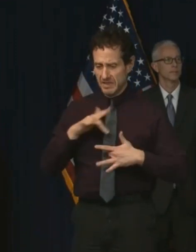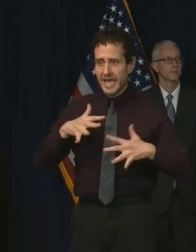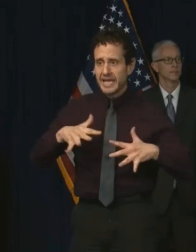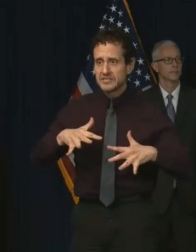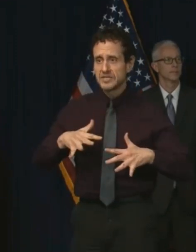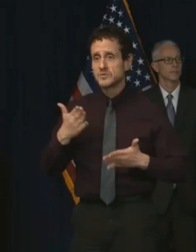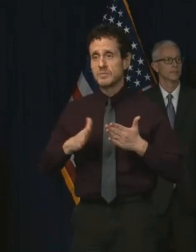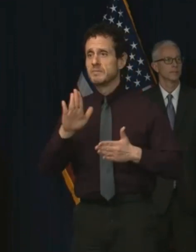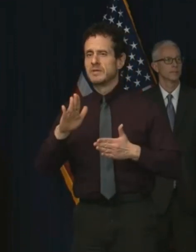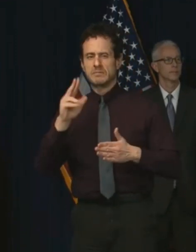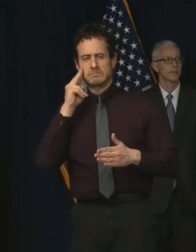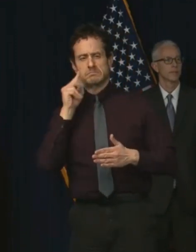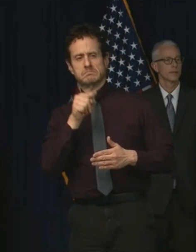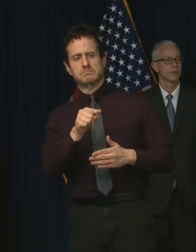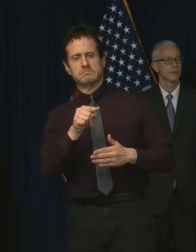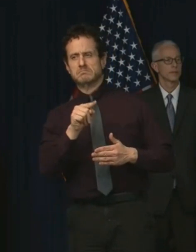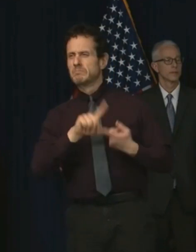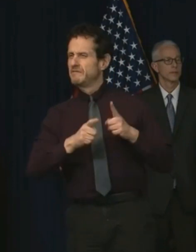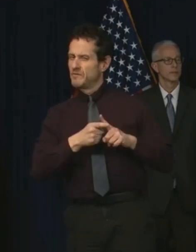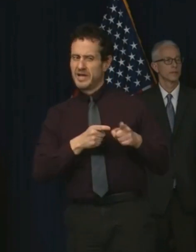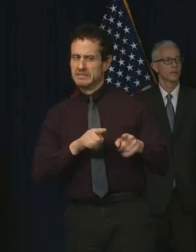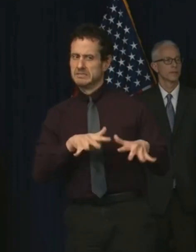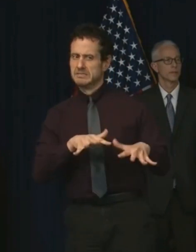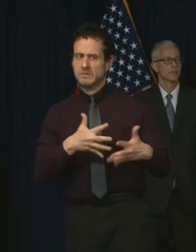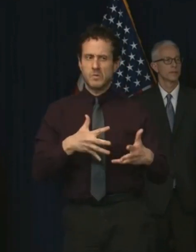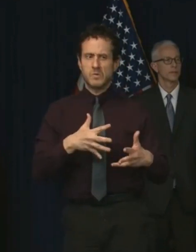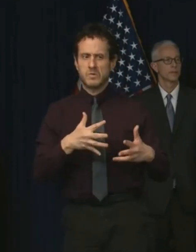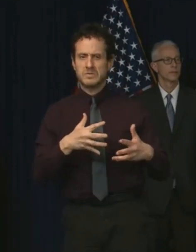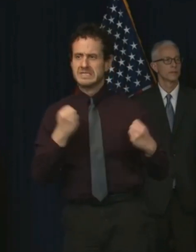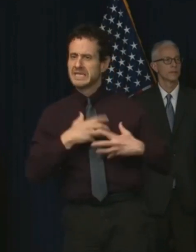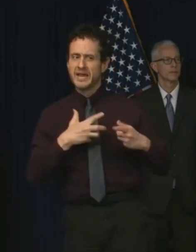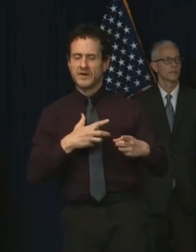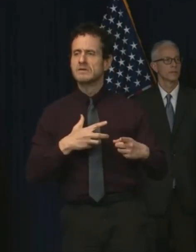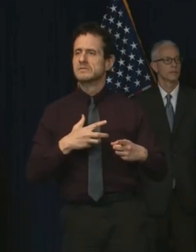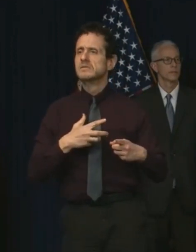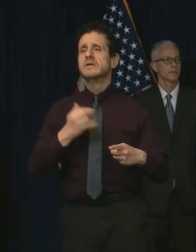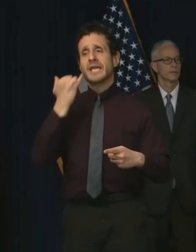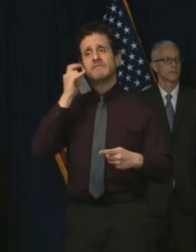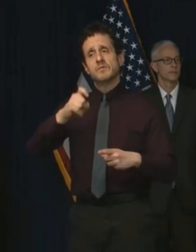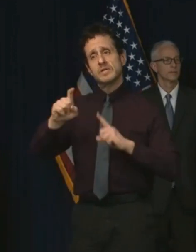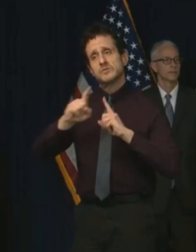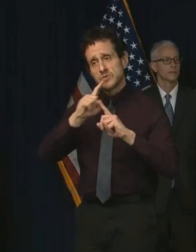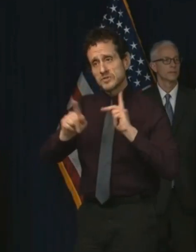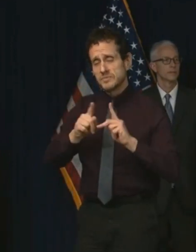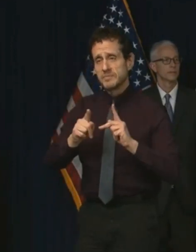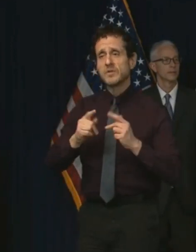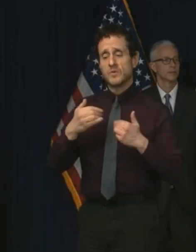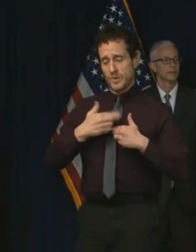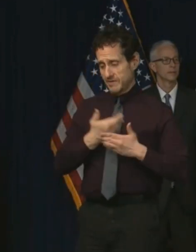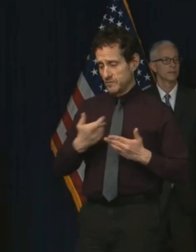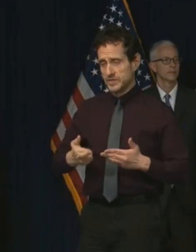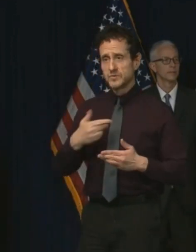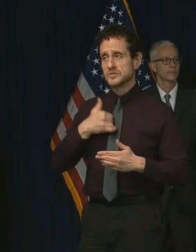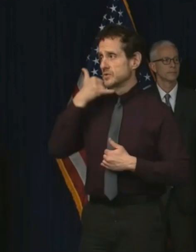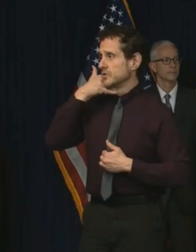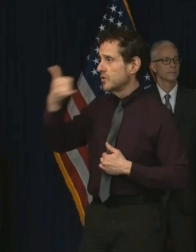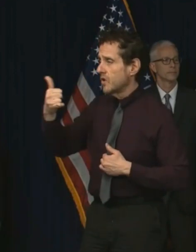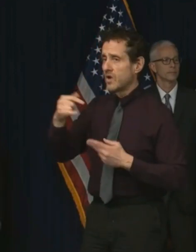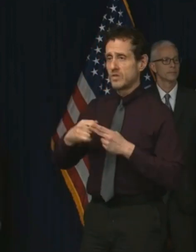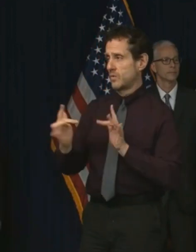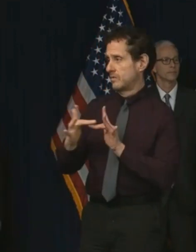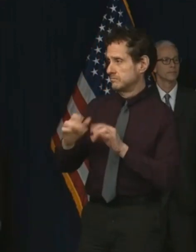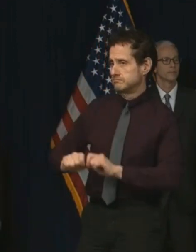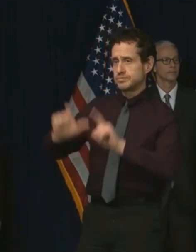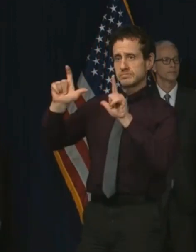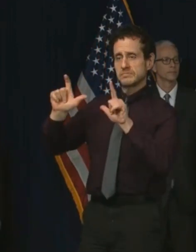who is and you need someone to talk to, there are resources available to you by phone and online through both